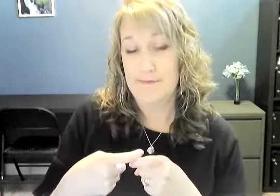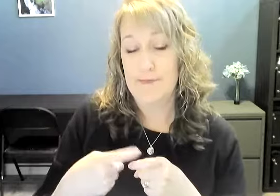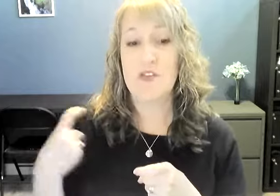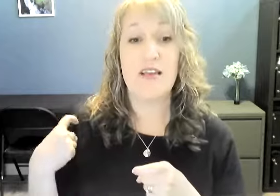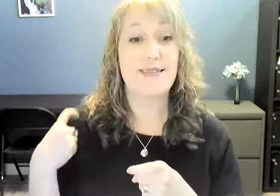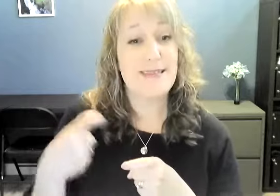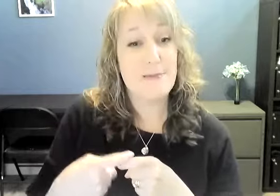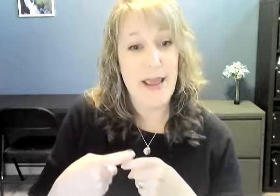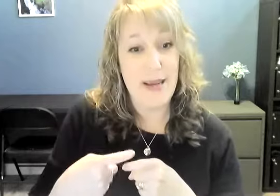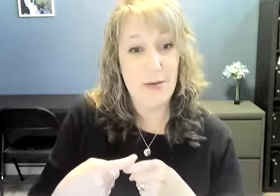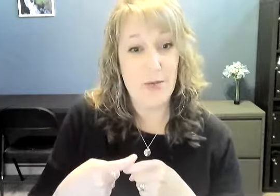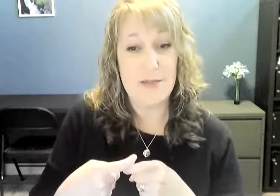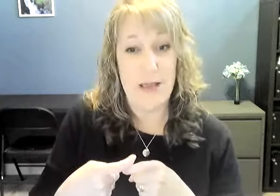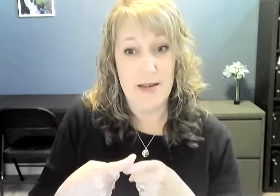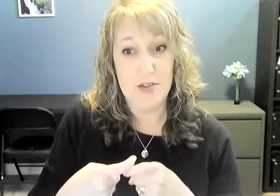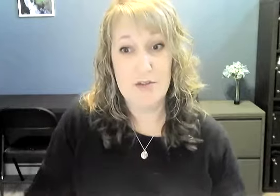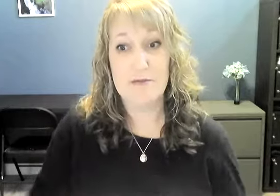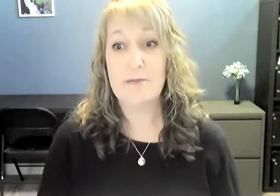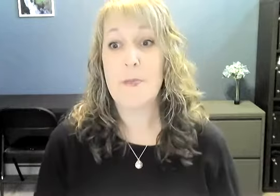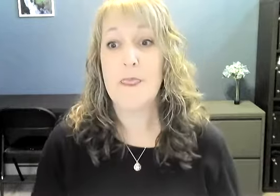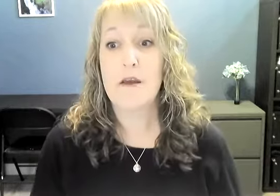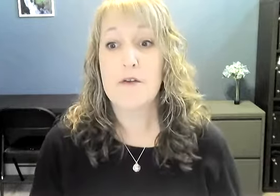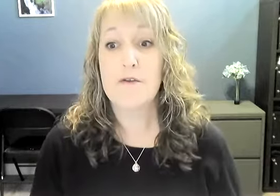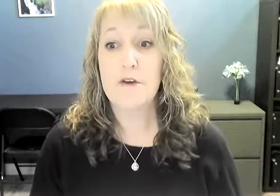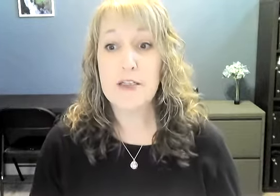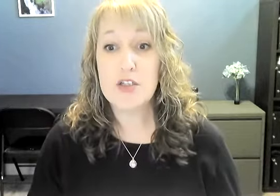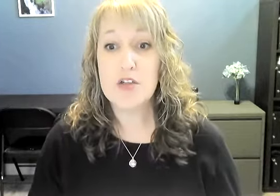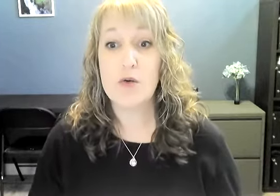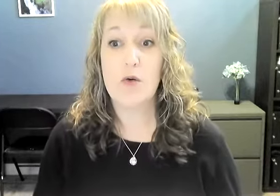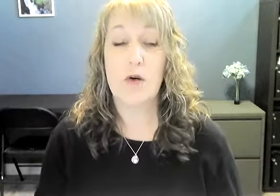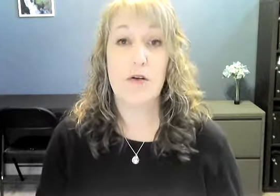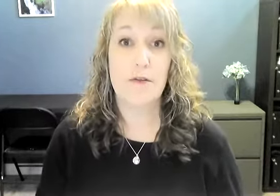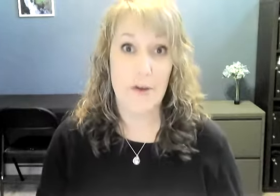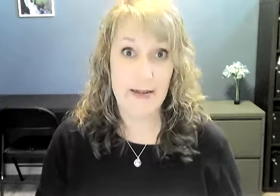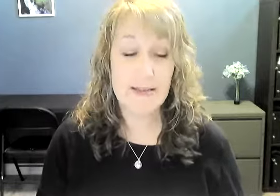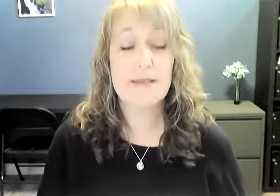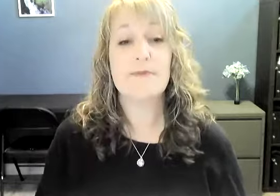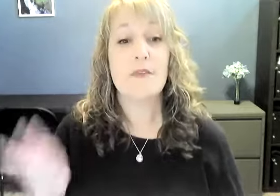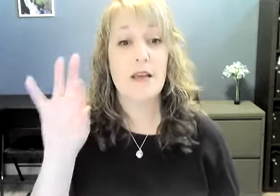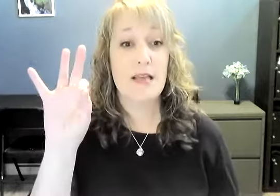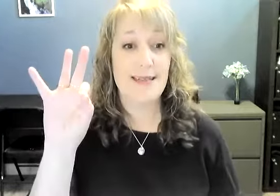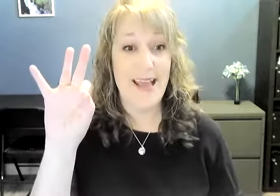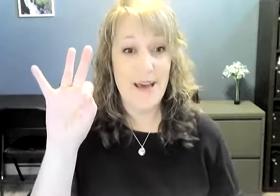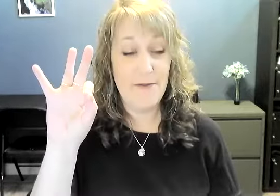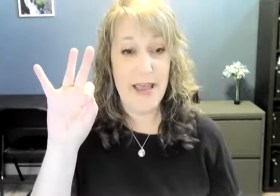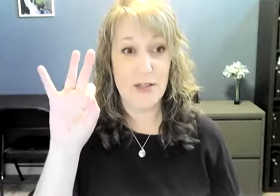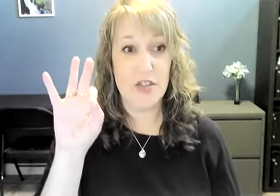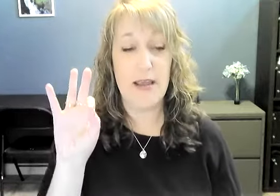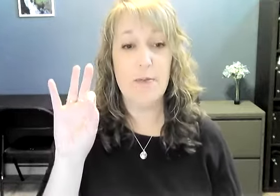So that's Spain or Spanish. French or France is an F hand shape.